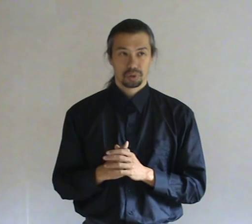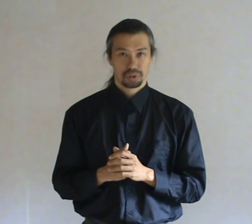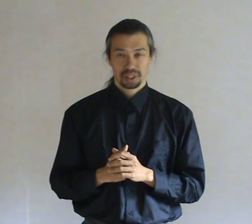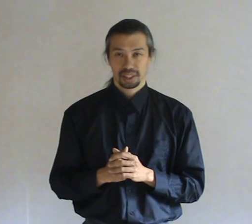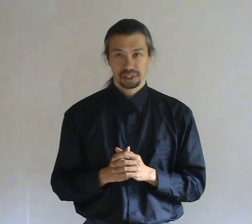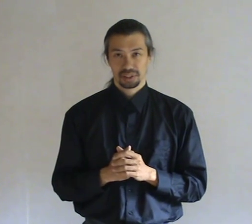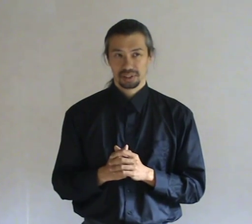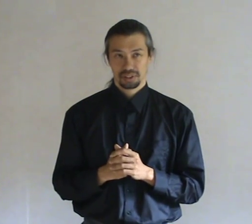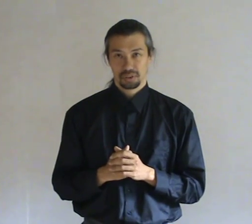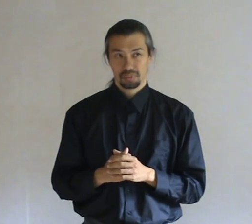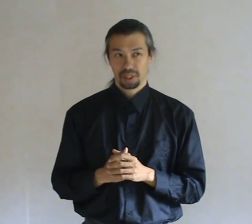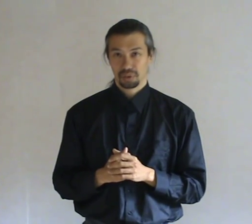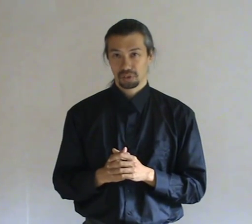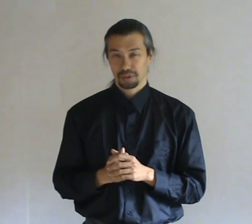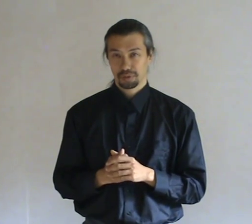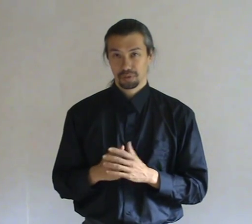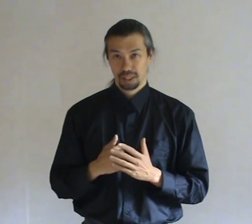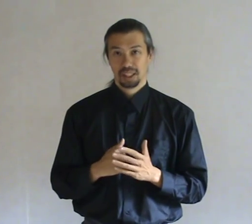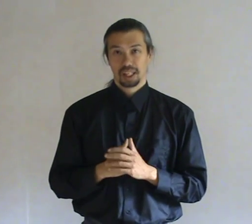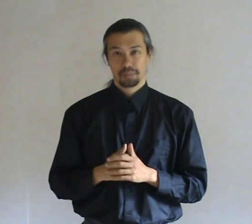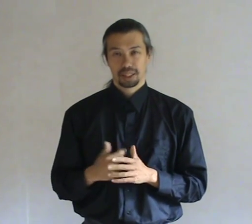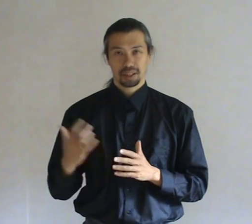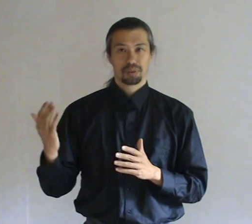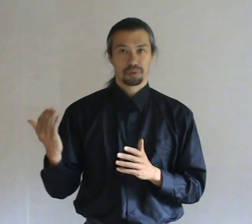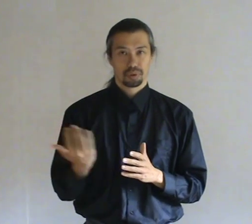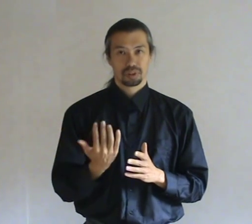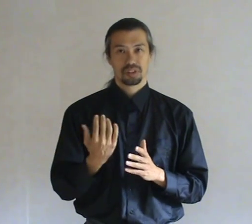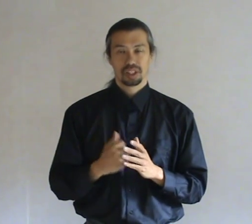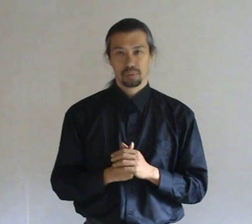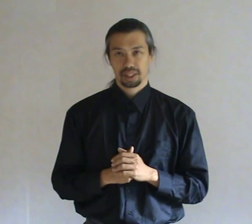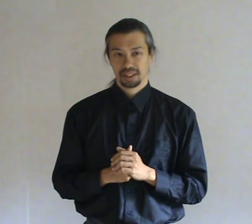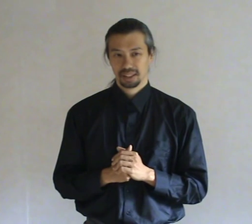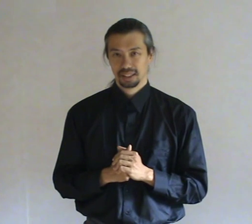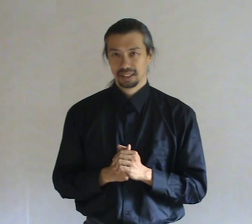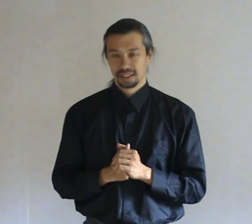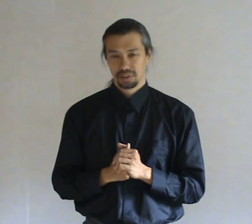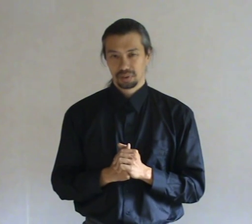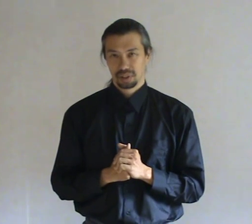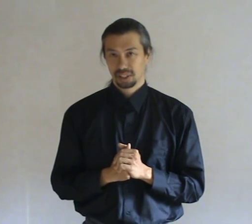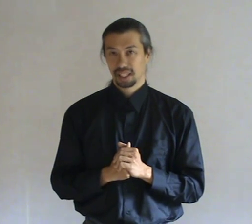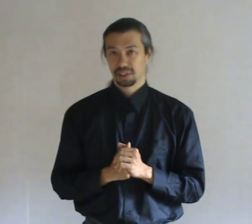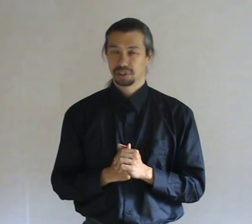Or. To the kitchen. To heal yourself. Up again. Continuing. Your. Challenges.